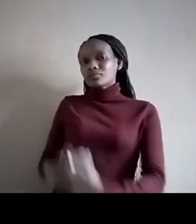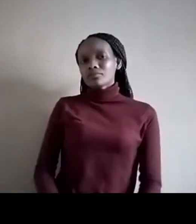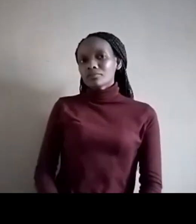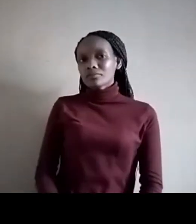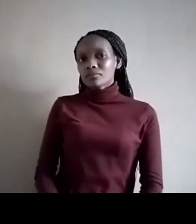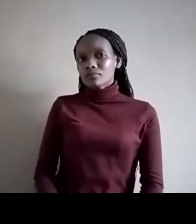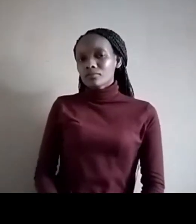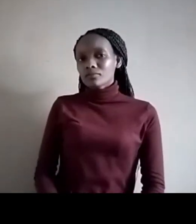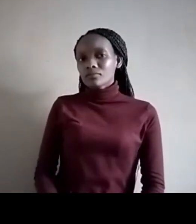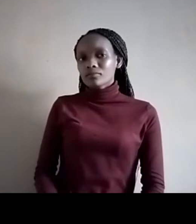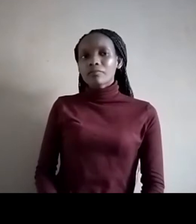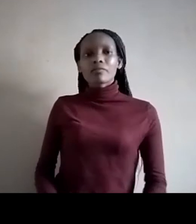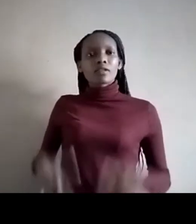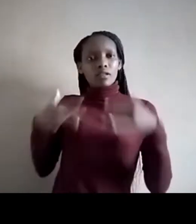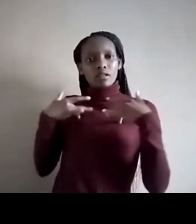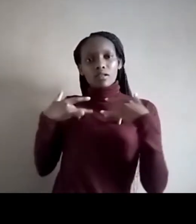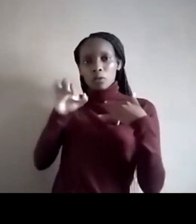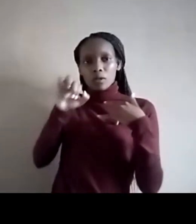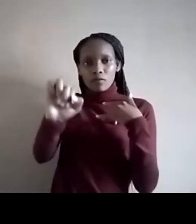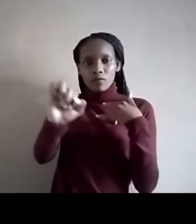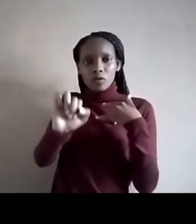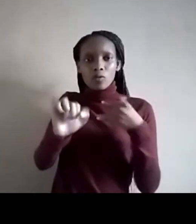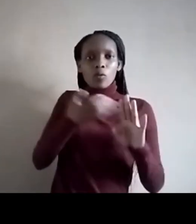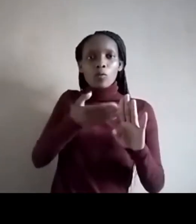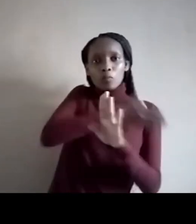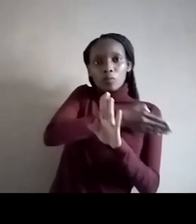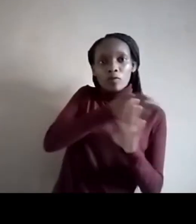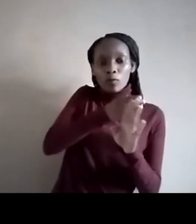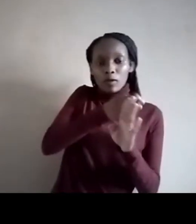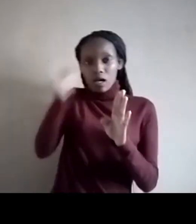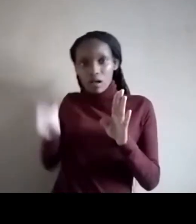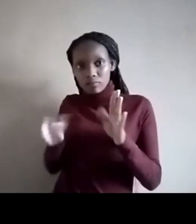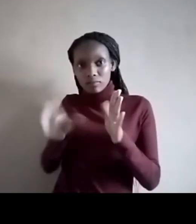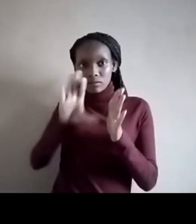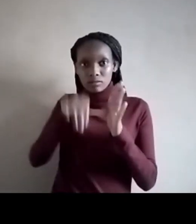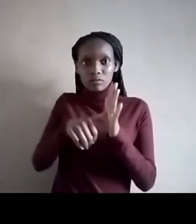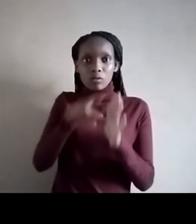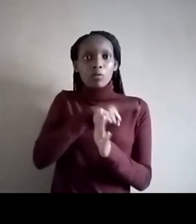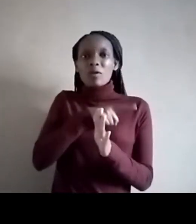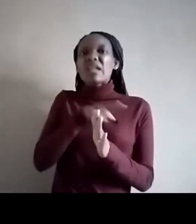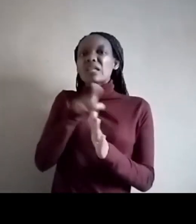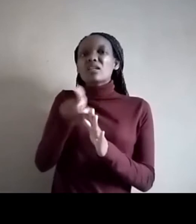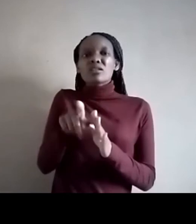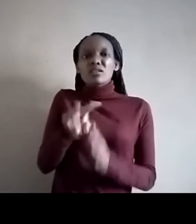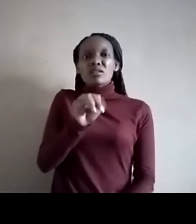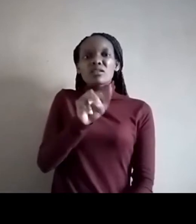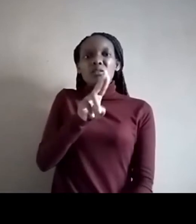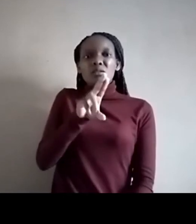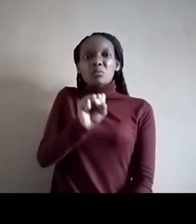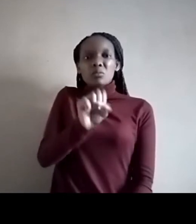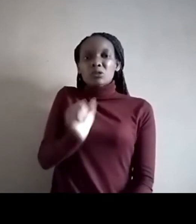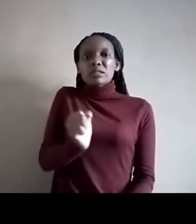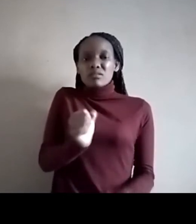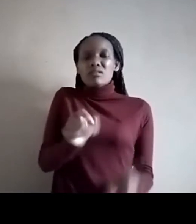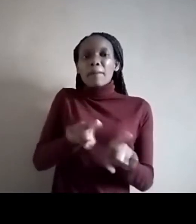In your lives, before and after you became disabled, because you remain the same, Musa, what or how